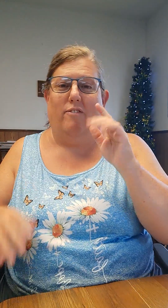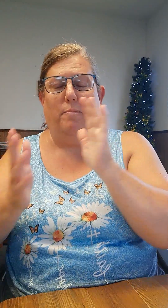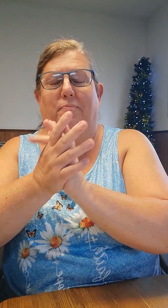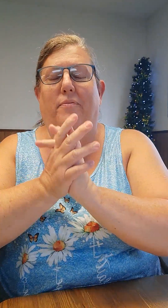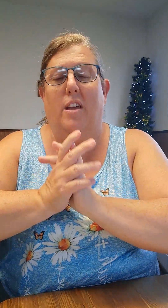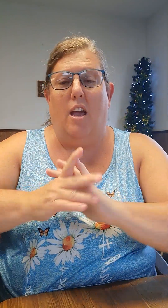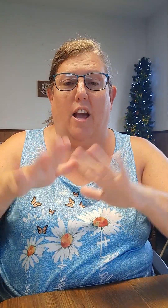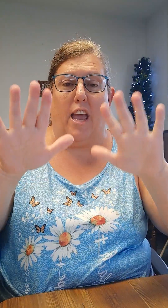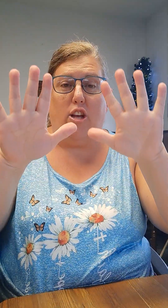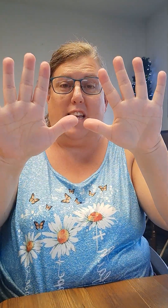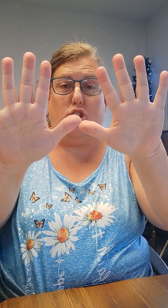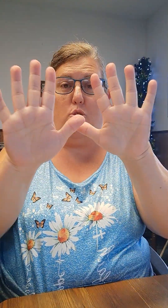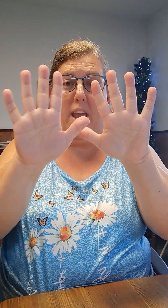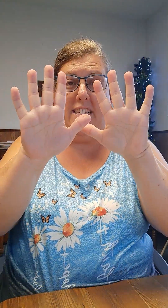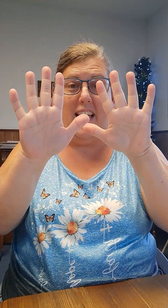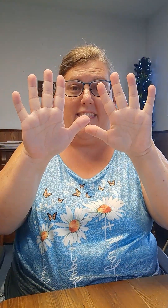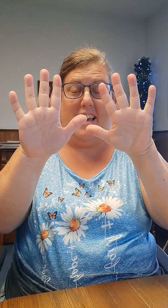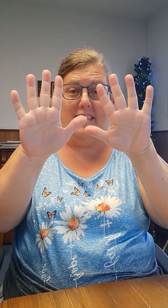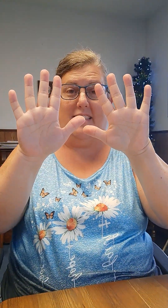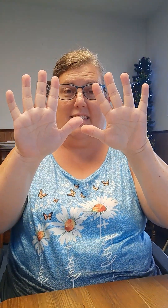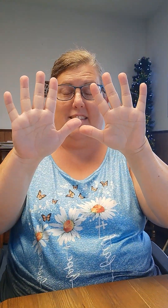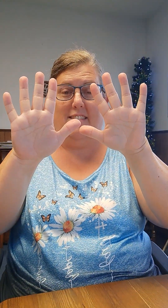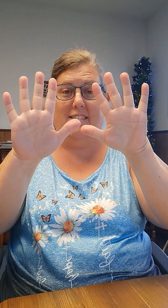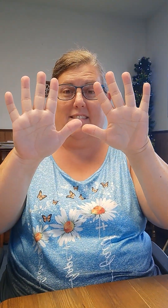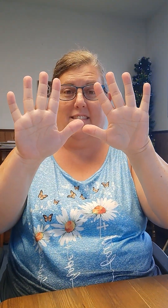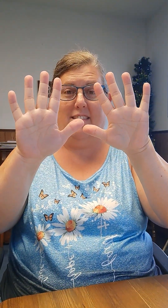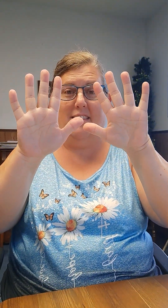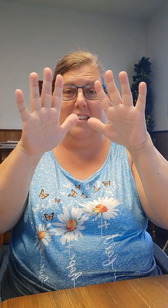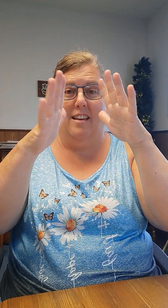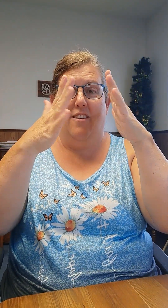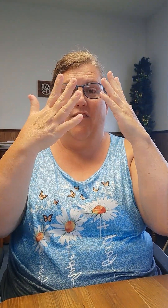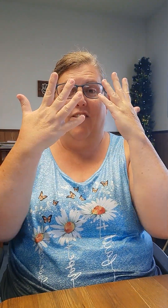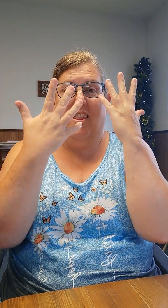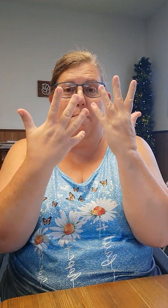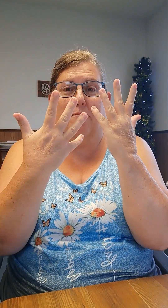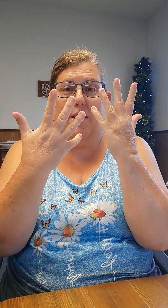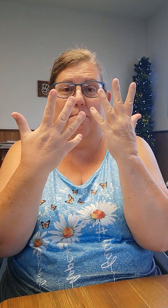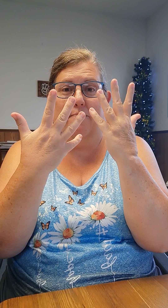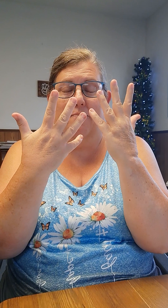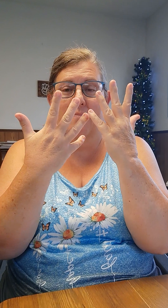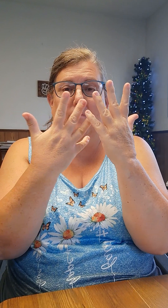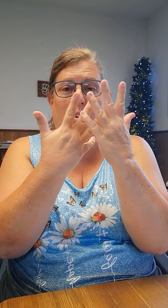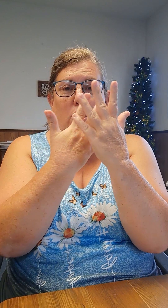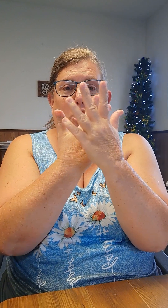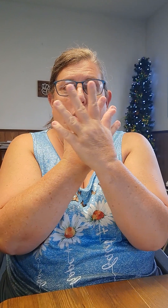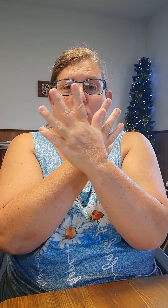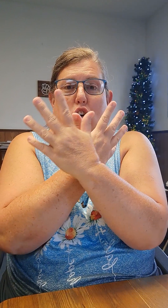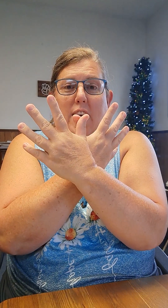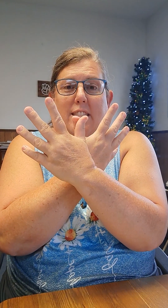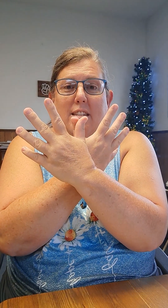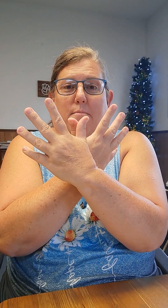of them. Okay. You can take two hands like this. Flip them. Cross them.